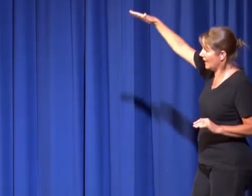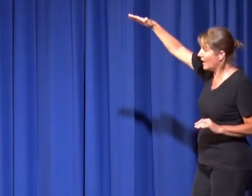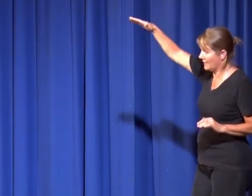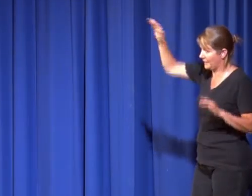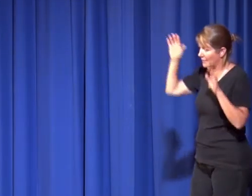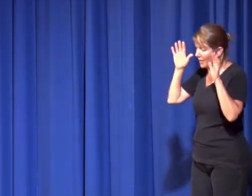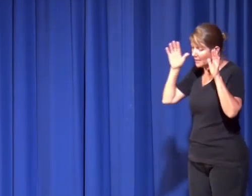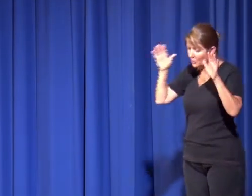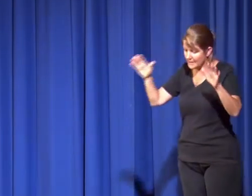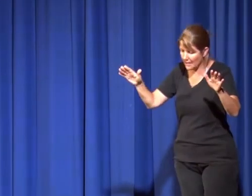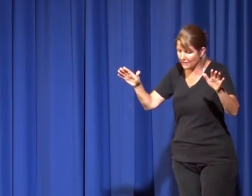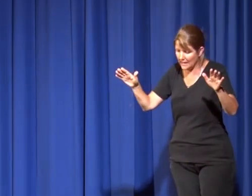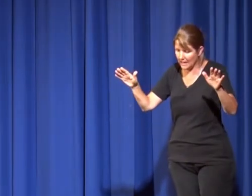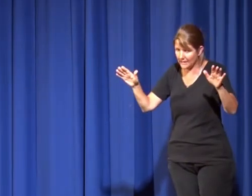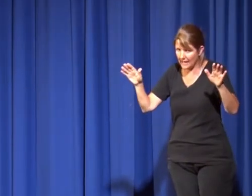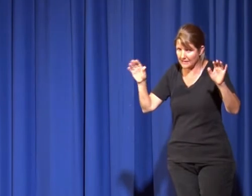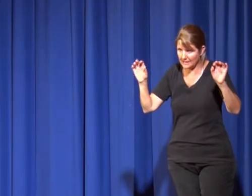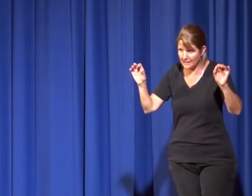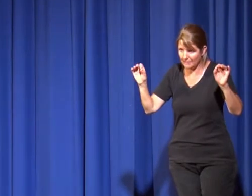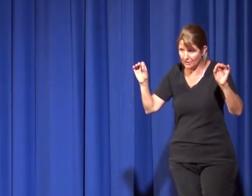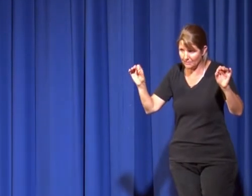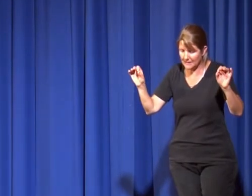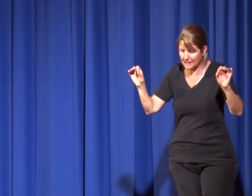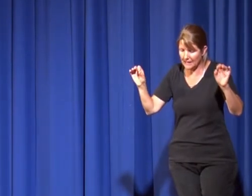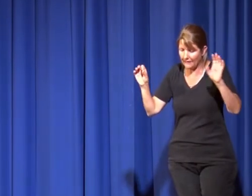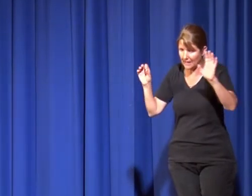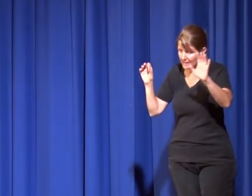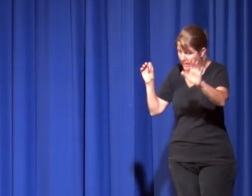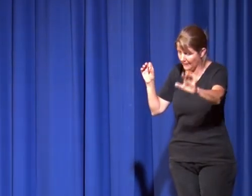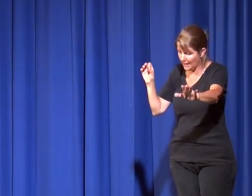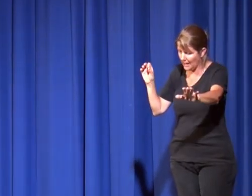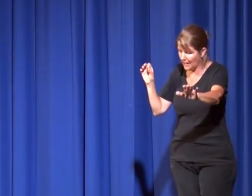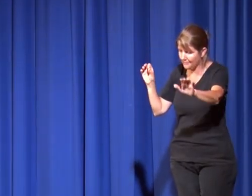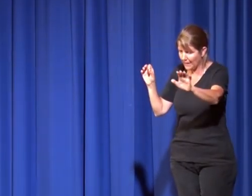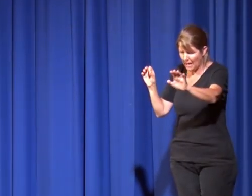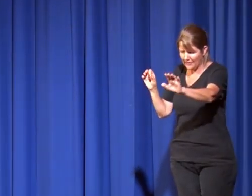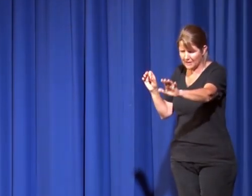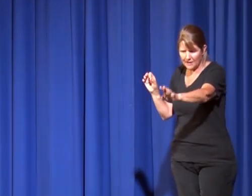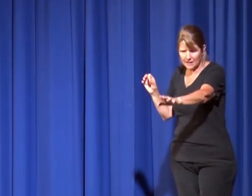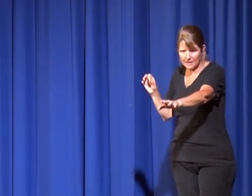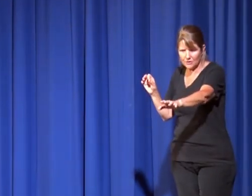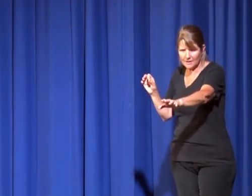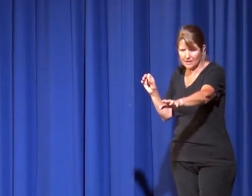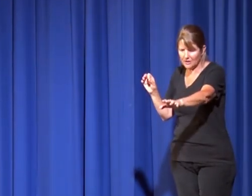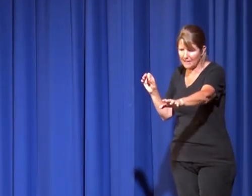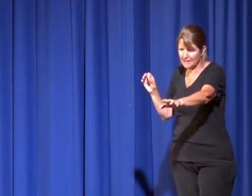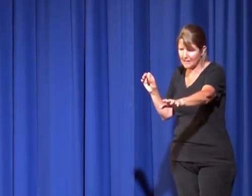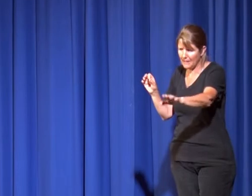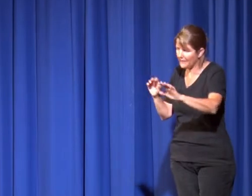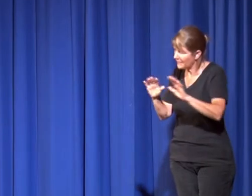I lie flat where I can look down on the yard and see but not be seen. And there's the car. There's Vicky and Deidre sitting on the back step and the